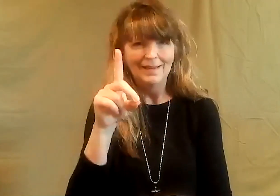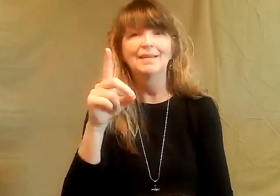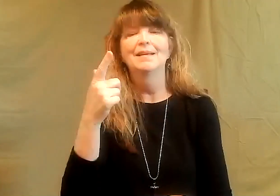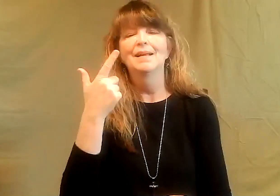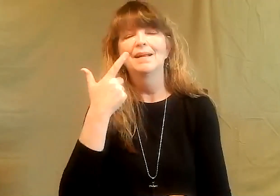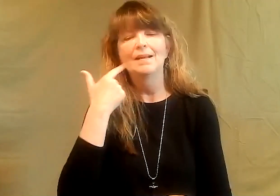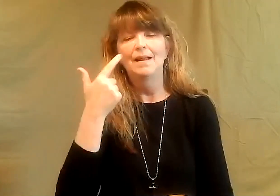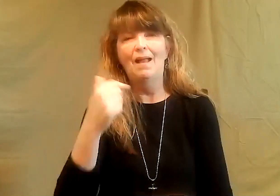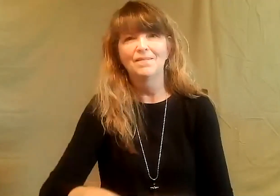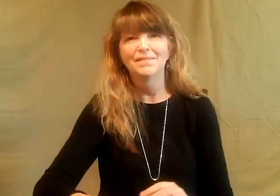yes you did